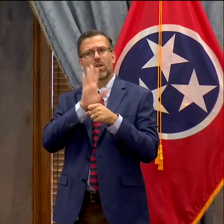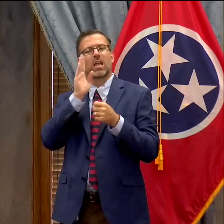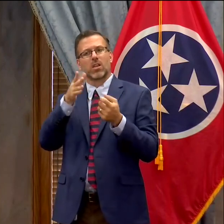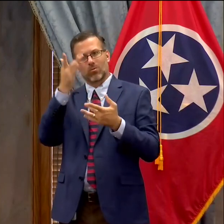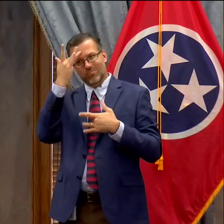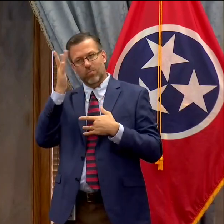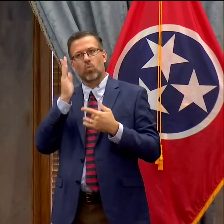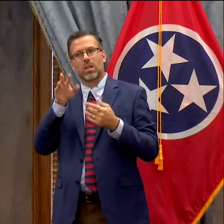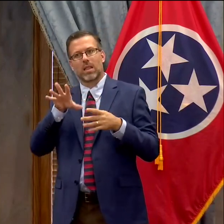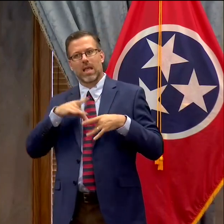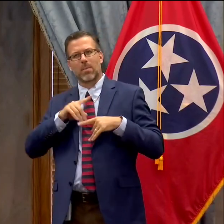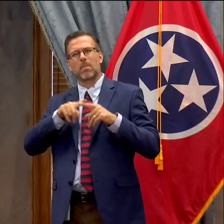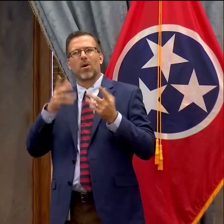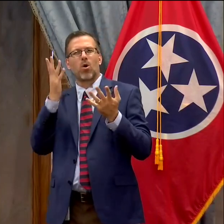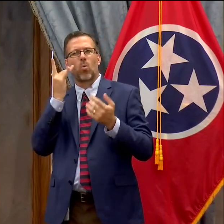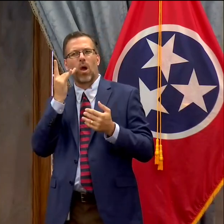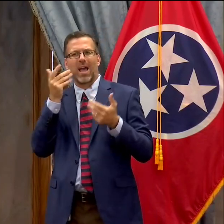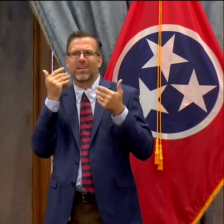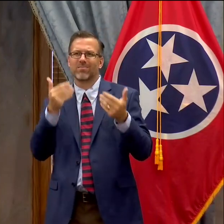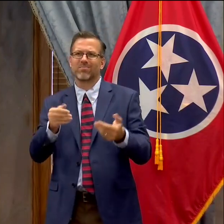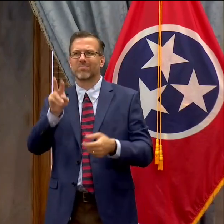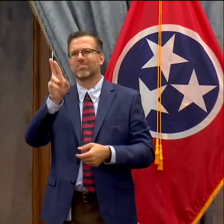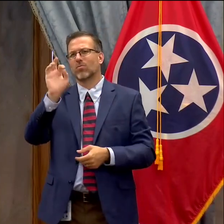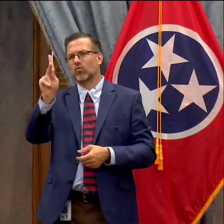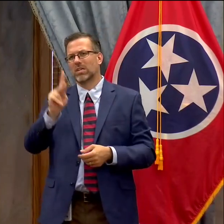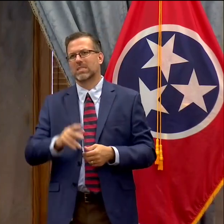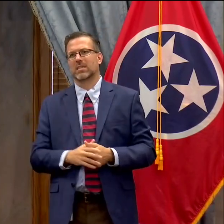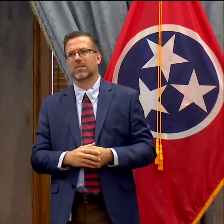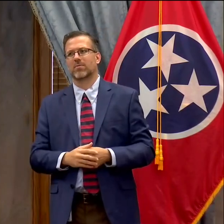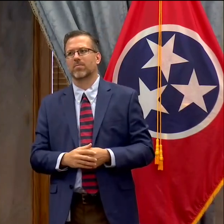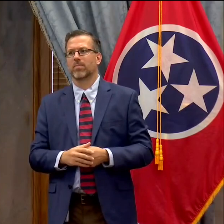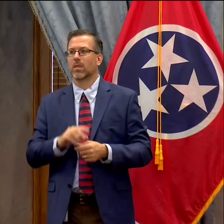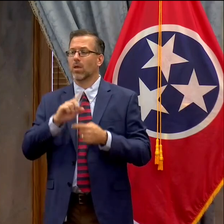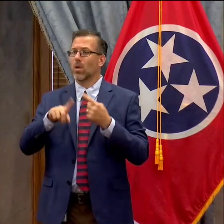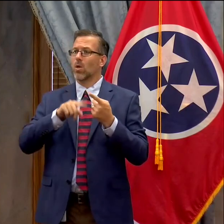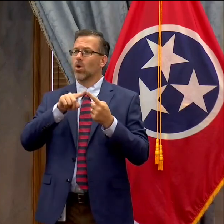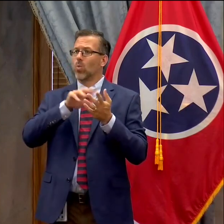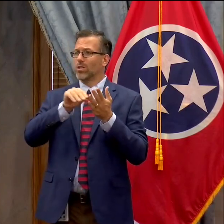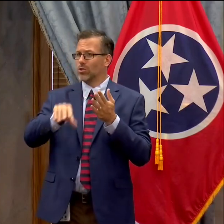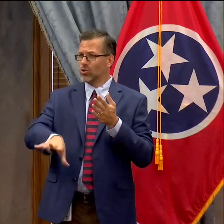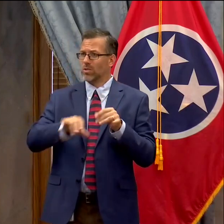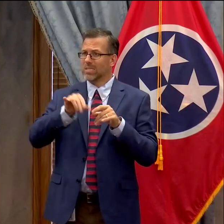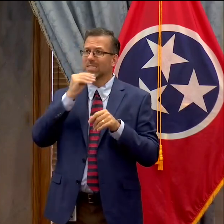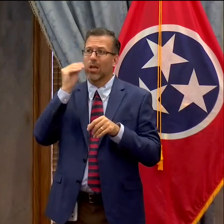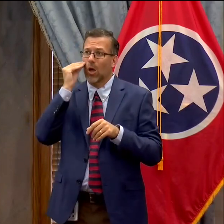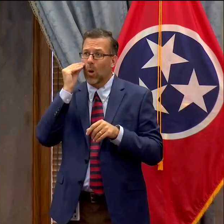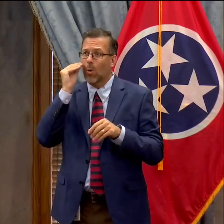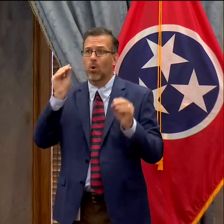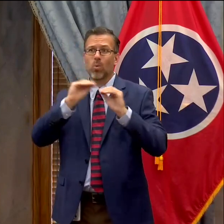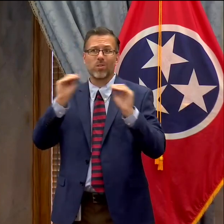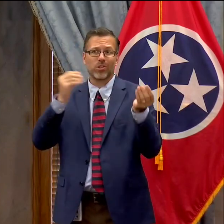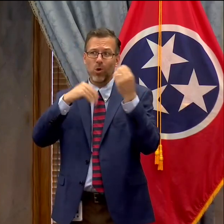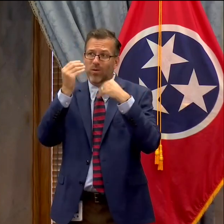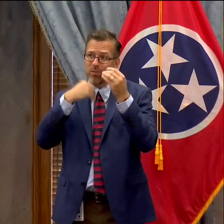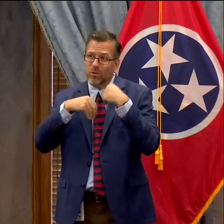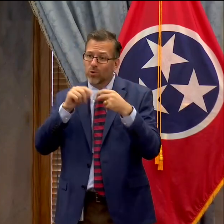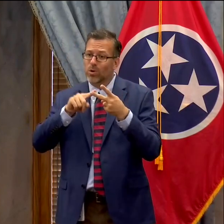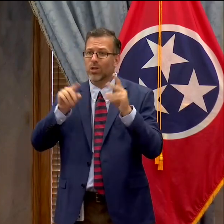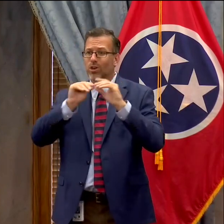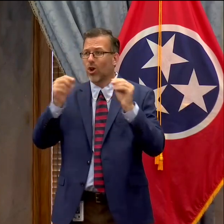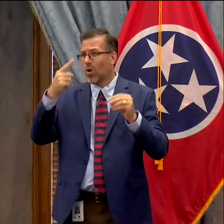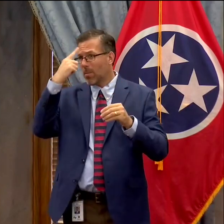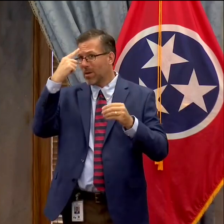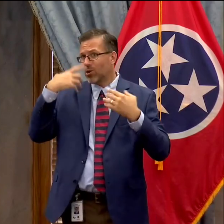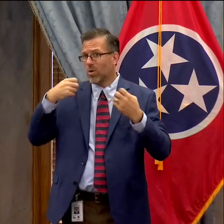why take that risk? You know when students remain home with no nutrition and no access to mental health services